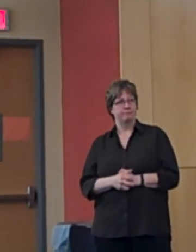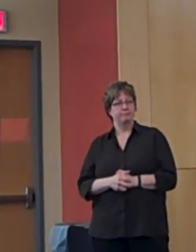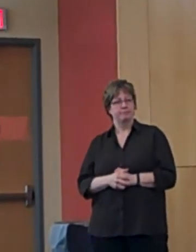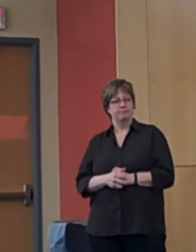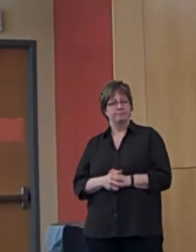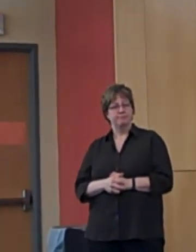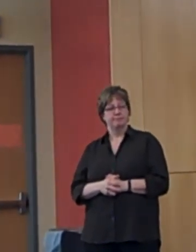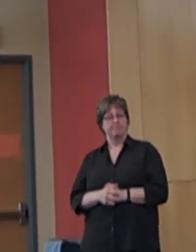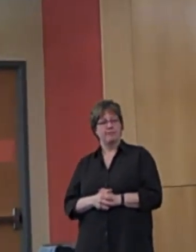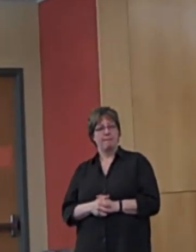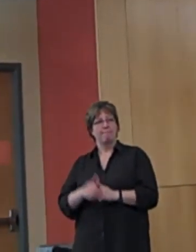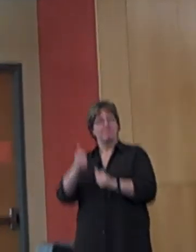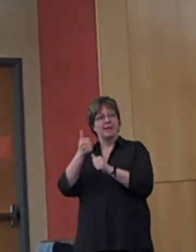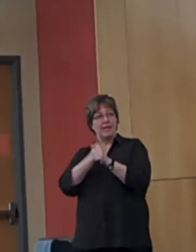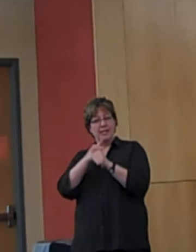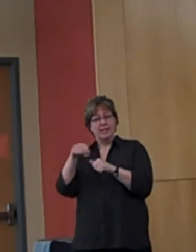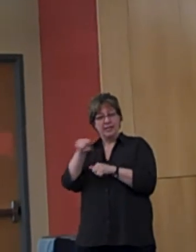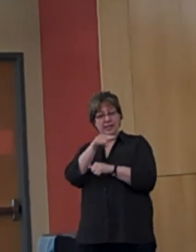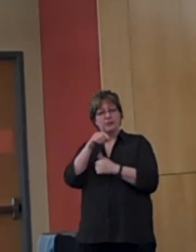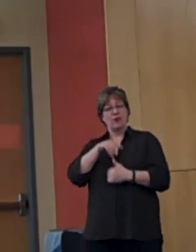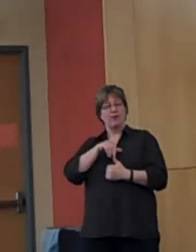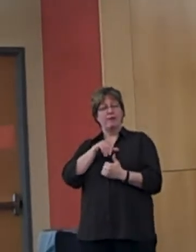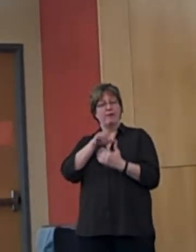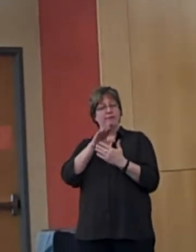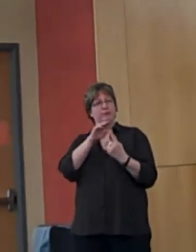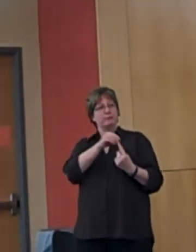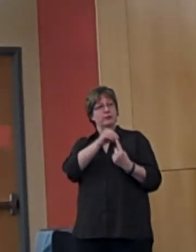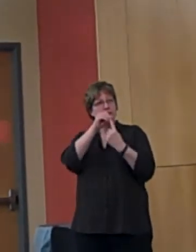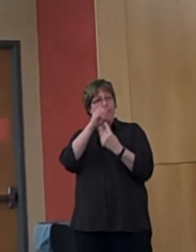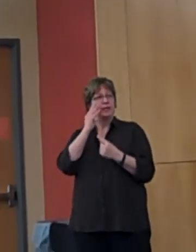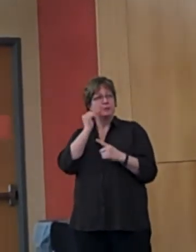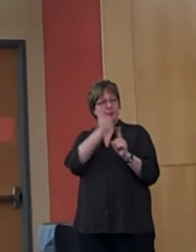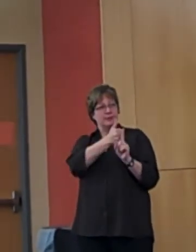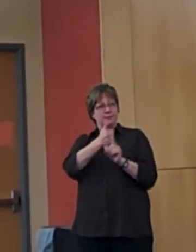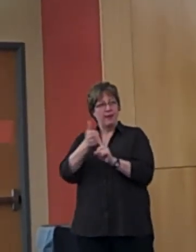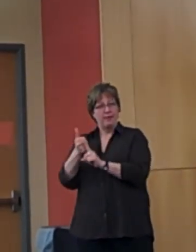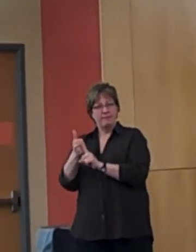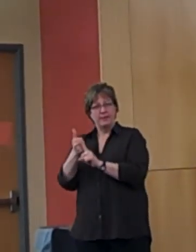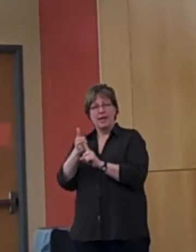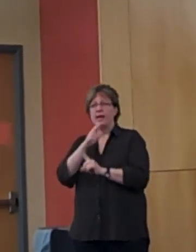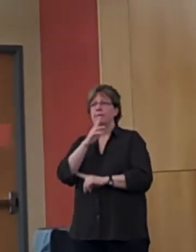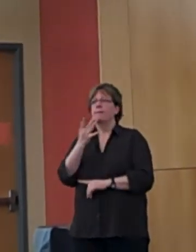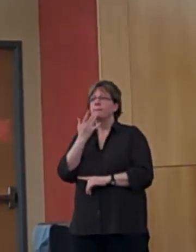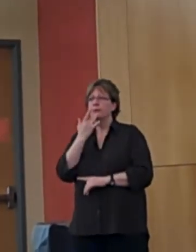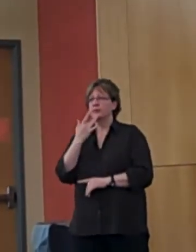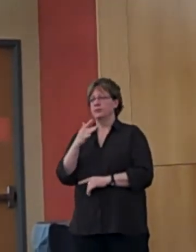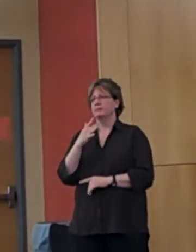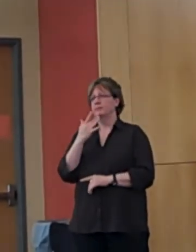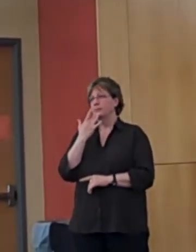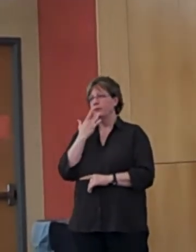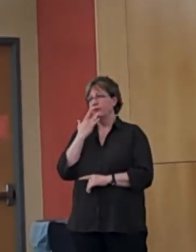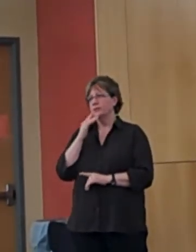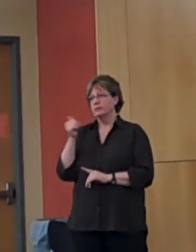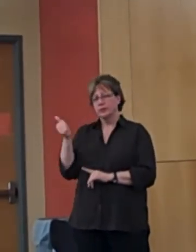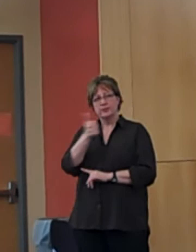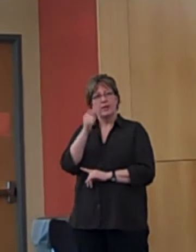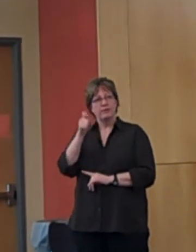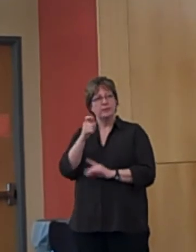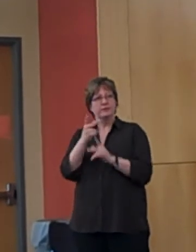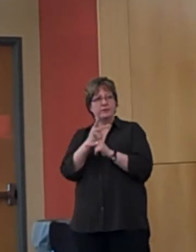each center offers a unique experience and ultimately personal preference should be the deciding factor when determining where to study if